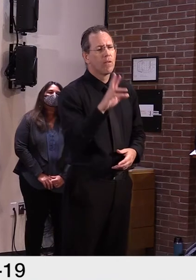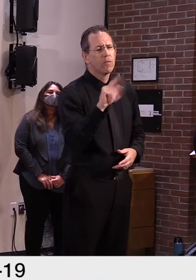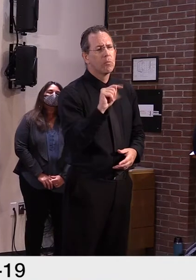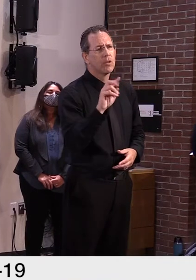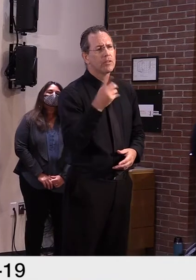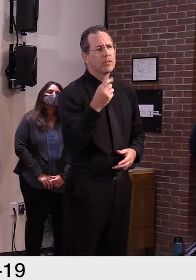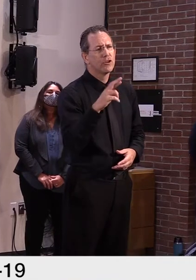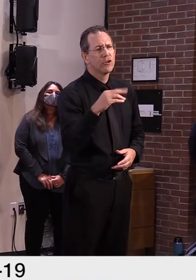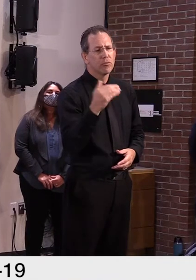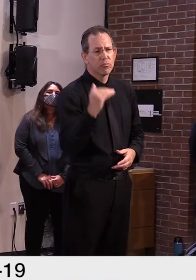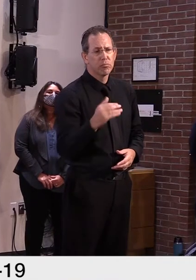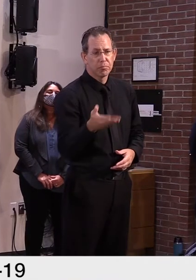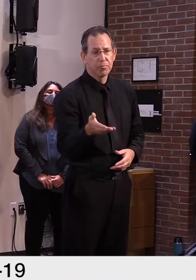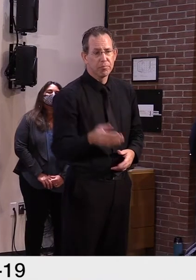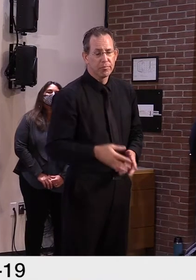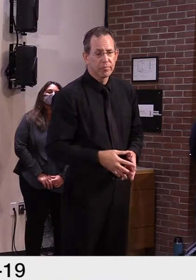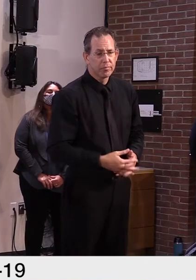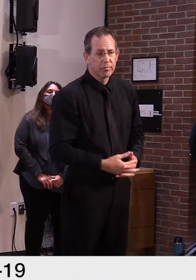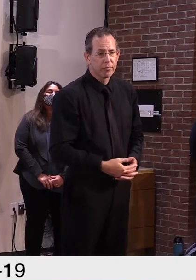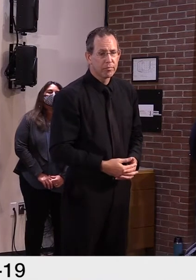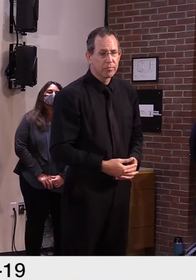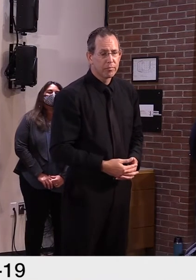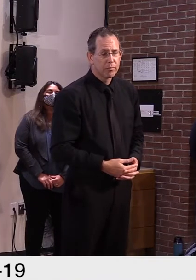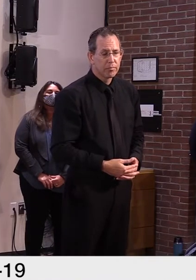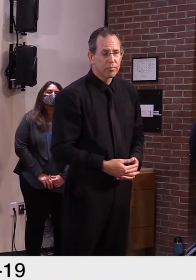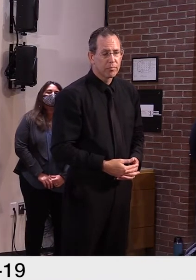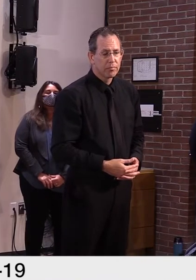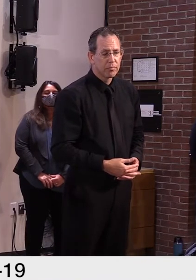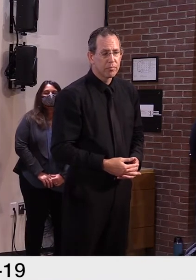.T.